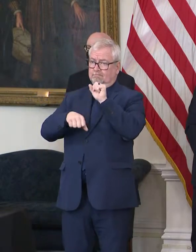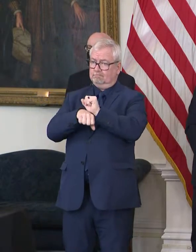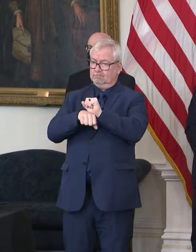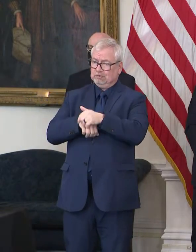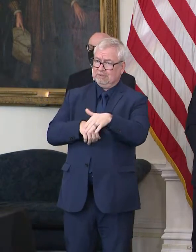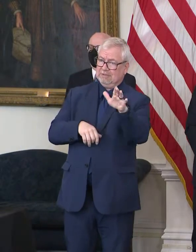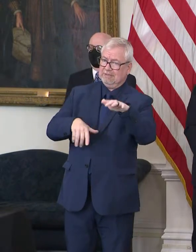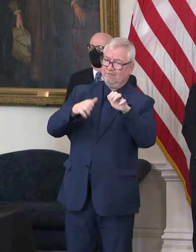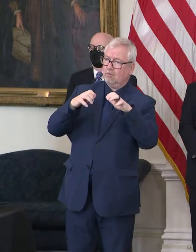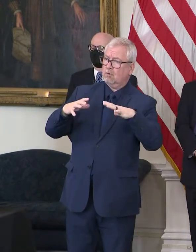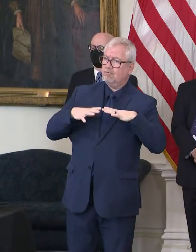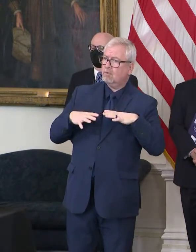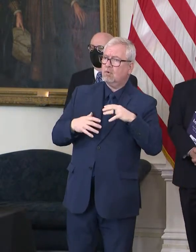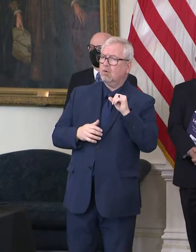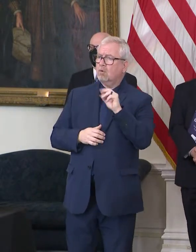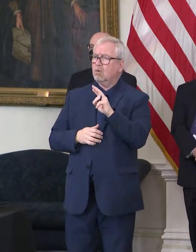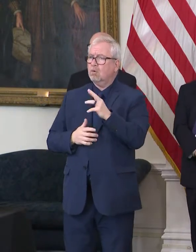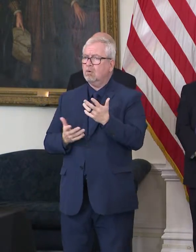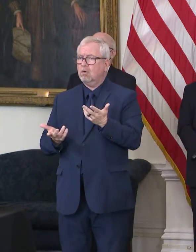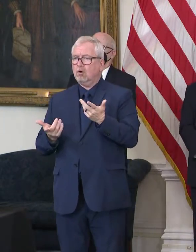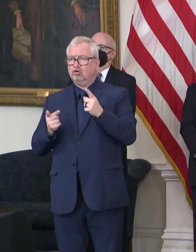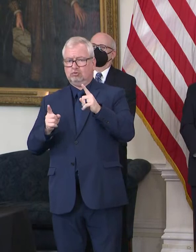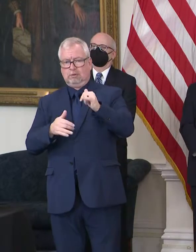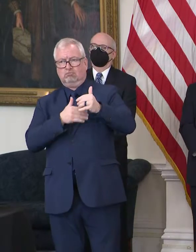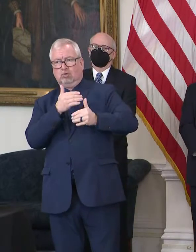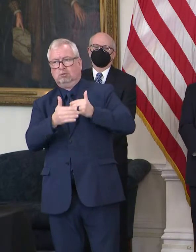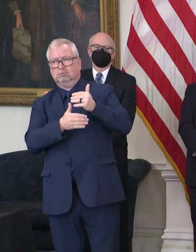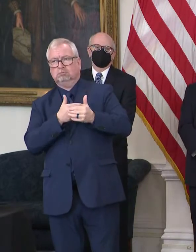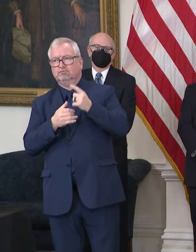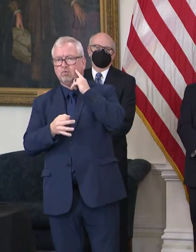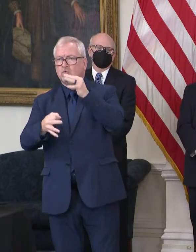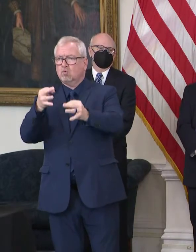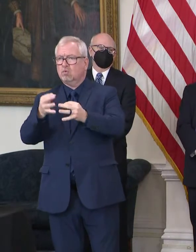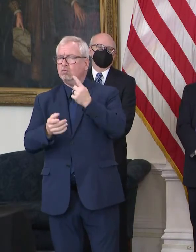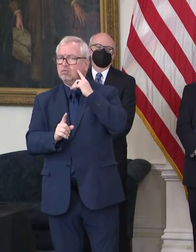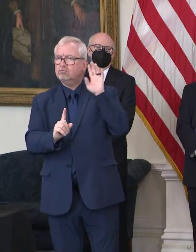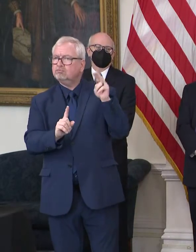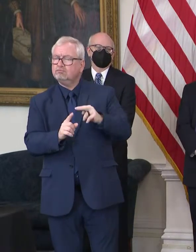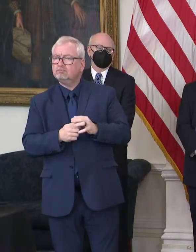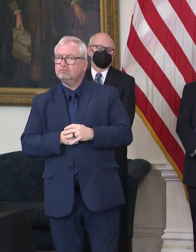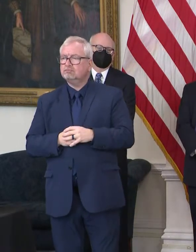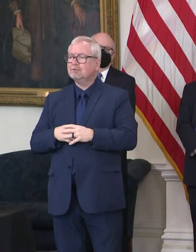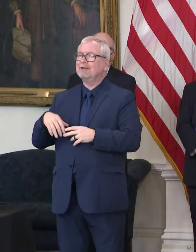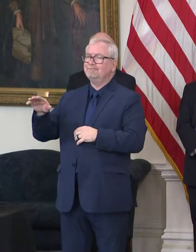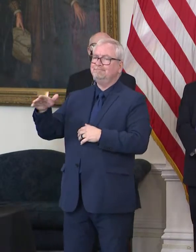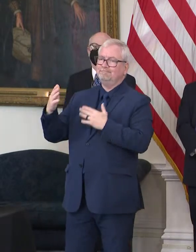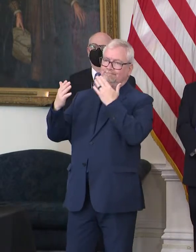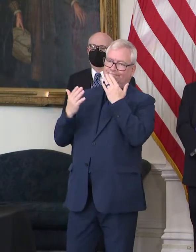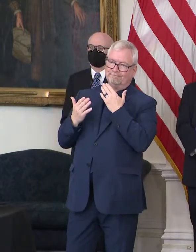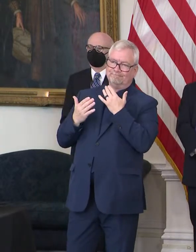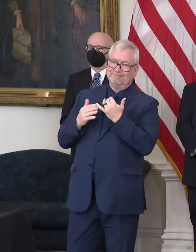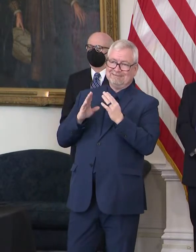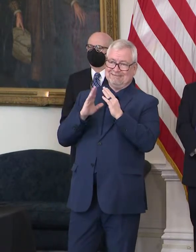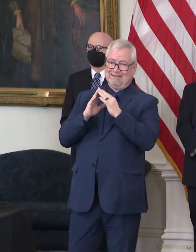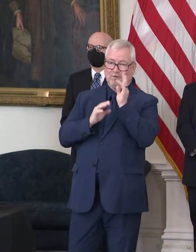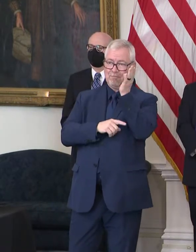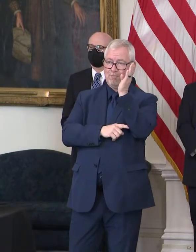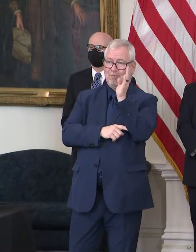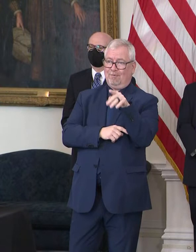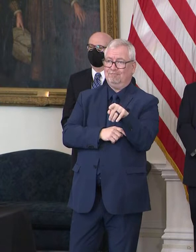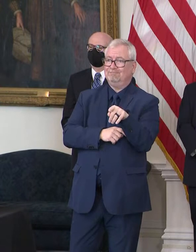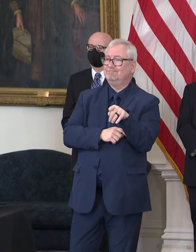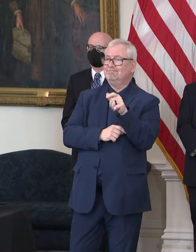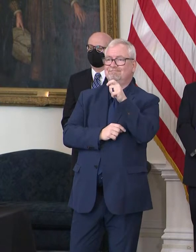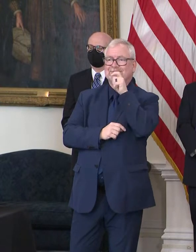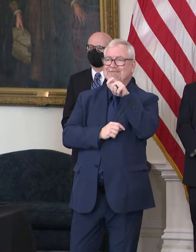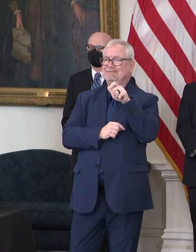You know, it's a sad, uh, situation is the last thing the city of Baltimore needs is another scandal of this type.